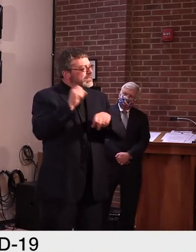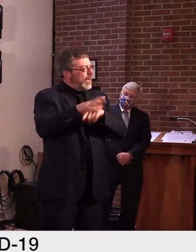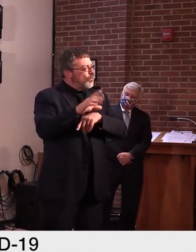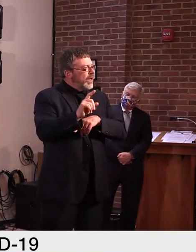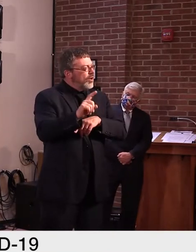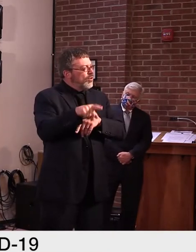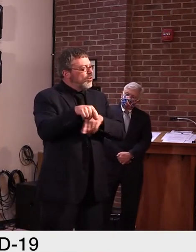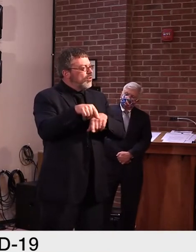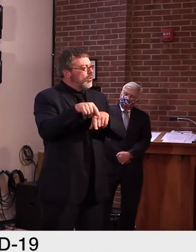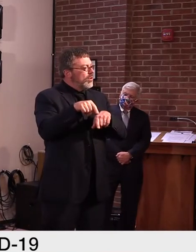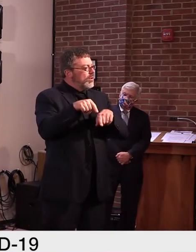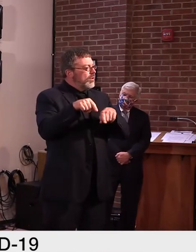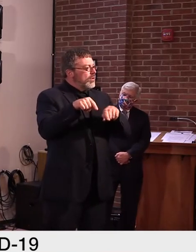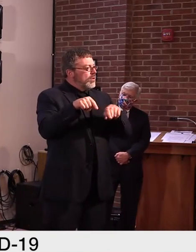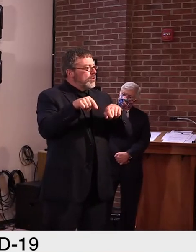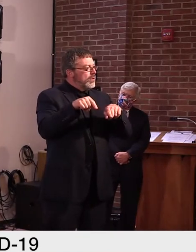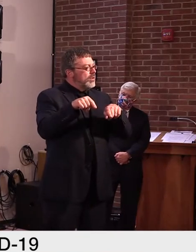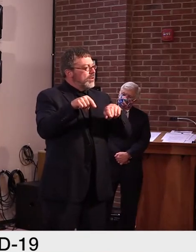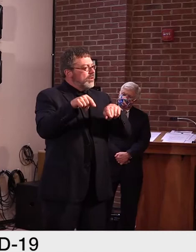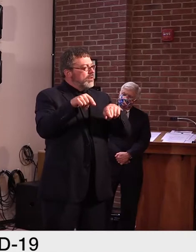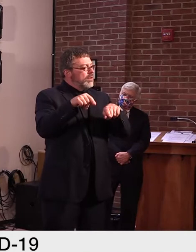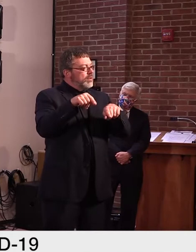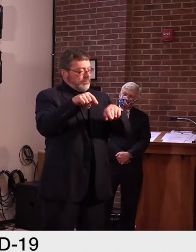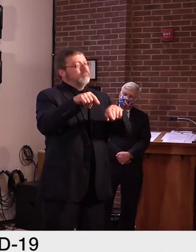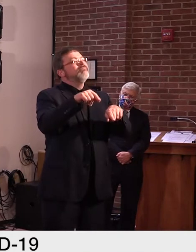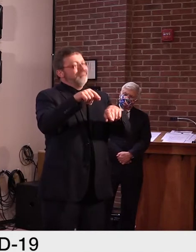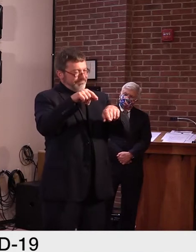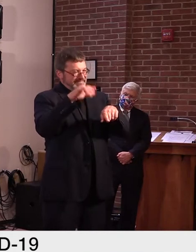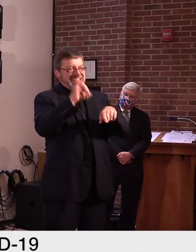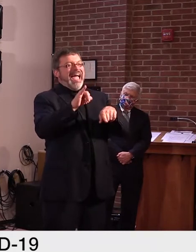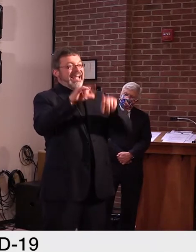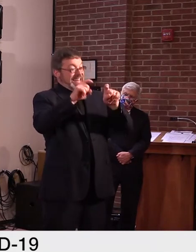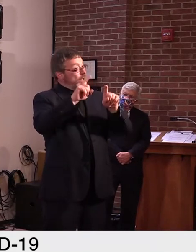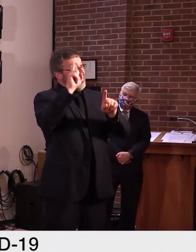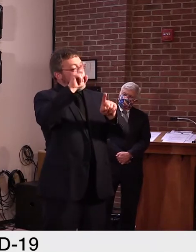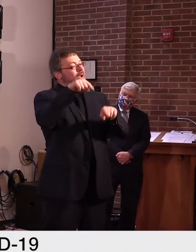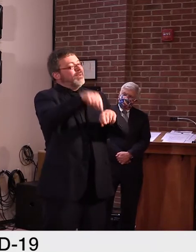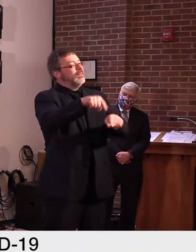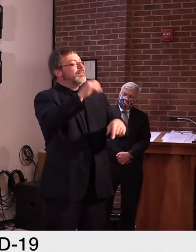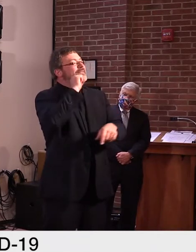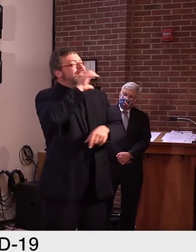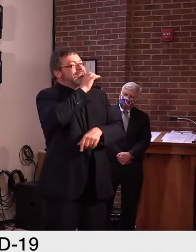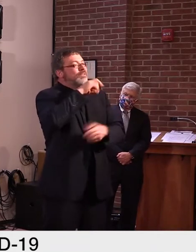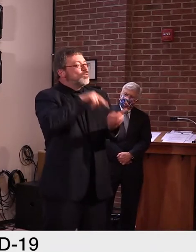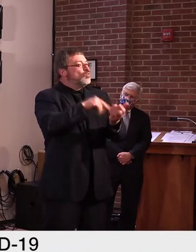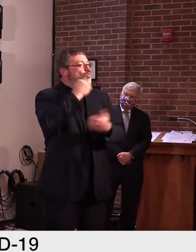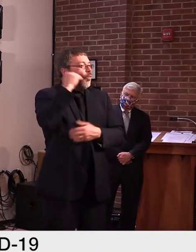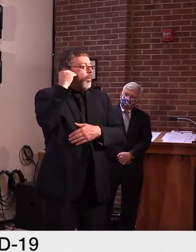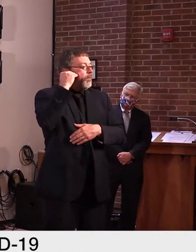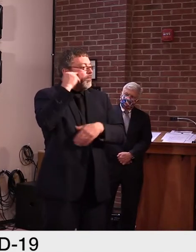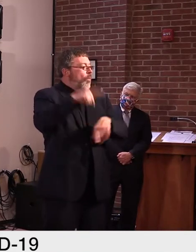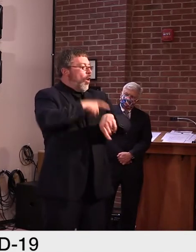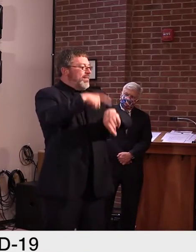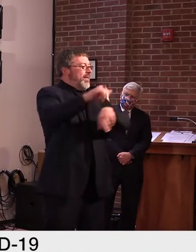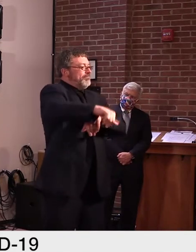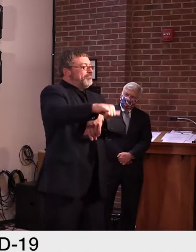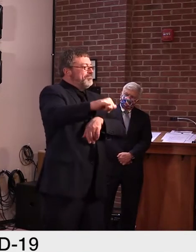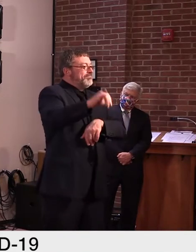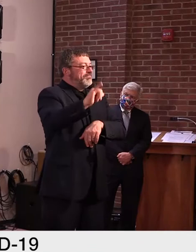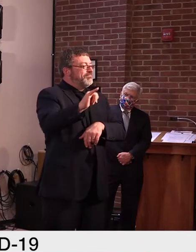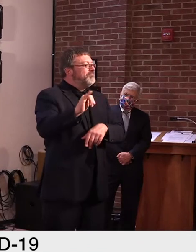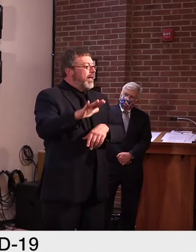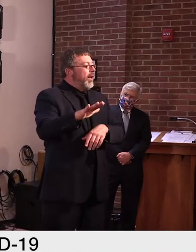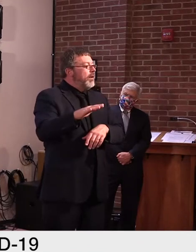throughout the entire country, as well as another form of rapid test, uh, that's done on a card,